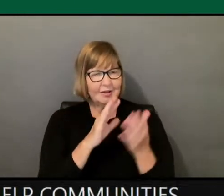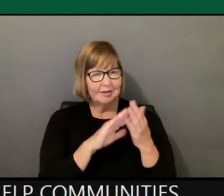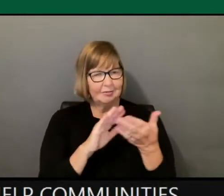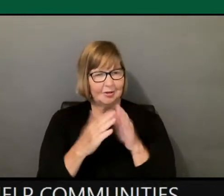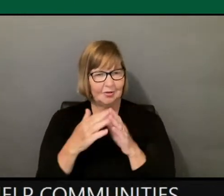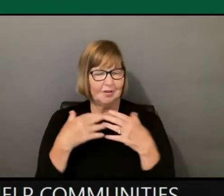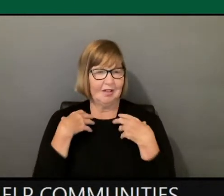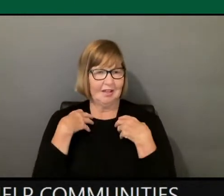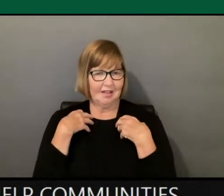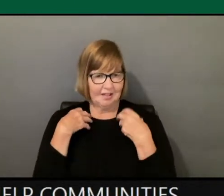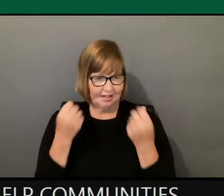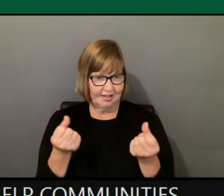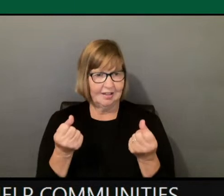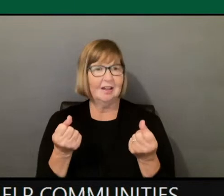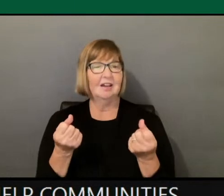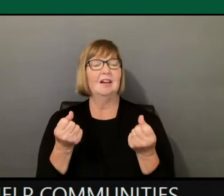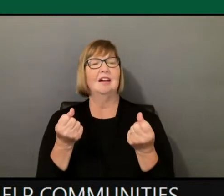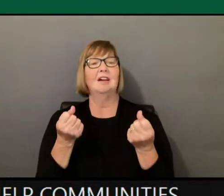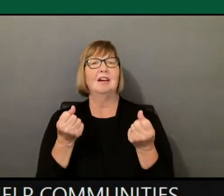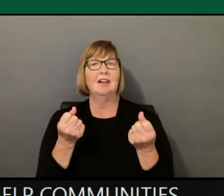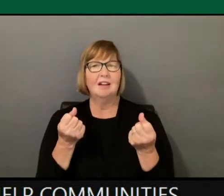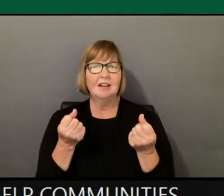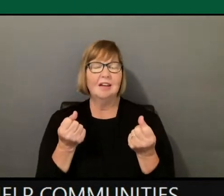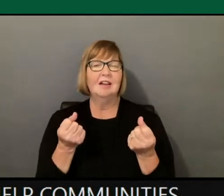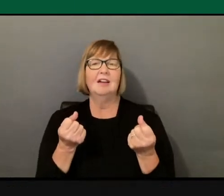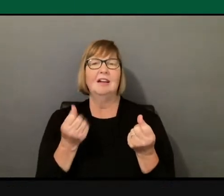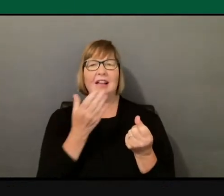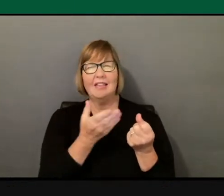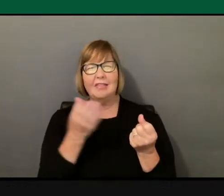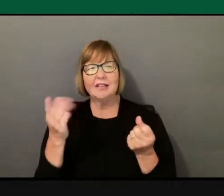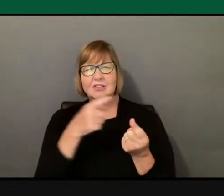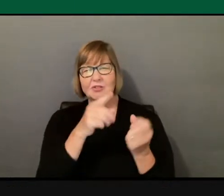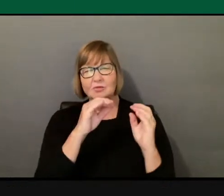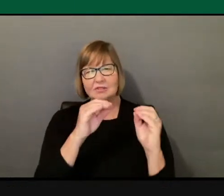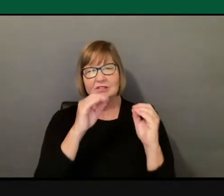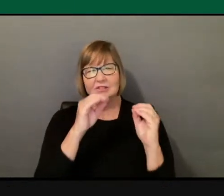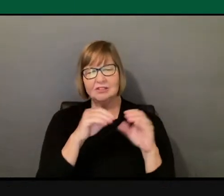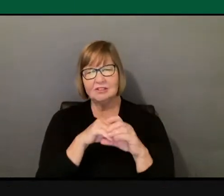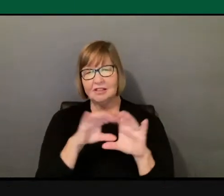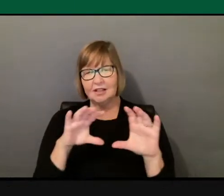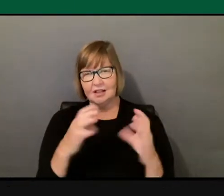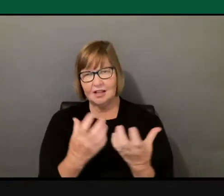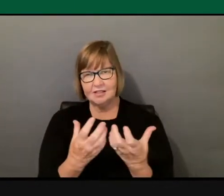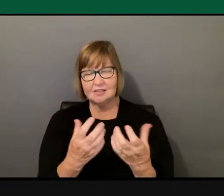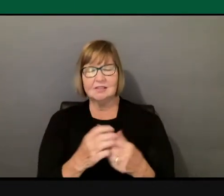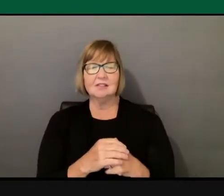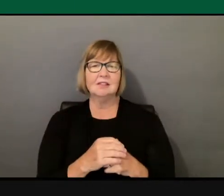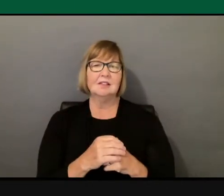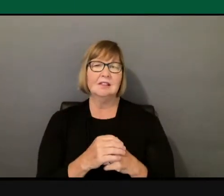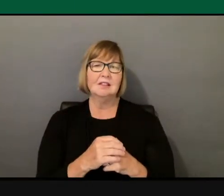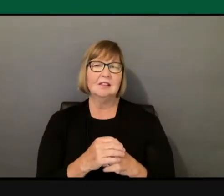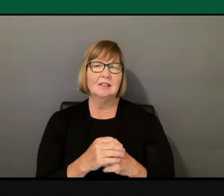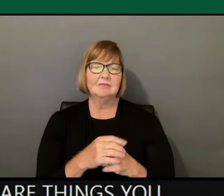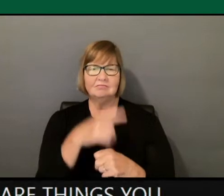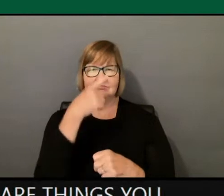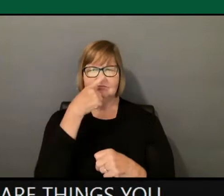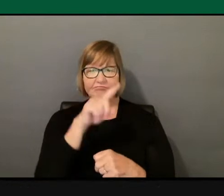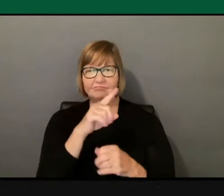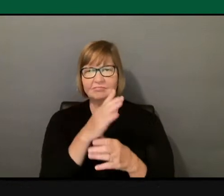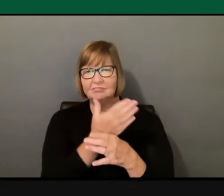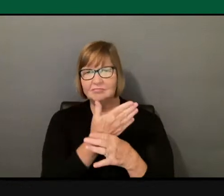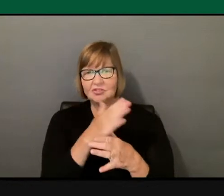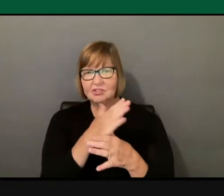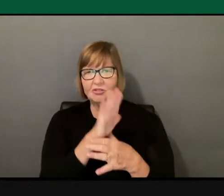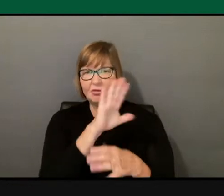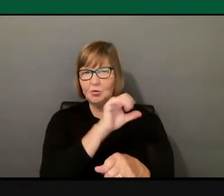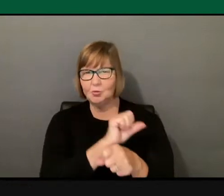practitioner in certain respects, but also these are things that you also teach in the classroom. Can you share with us a bit on some of the work that you've done?